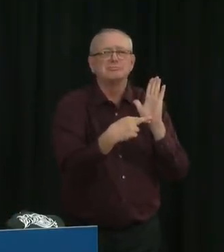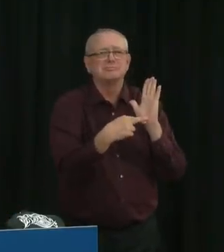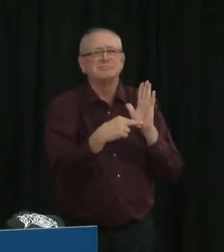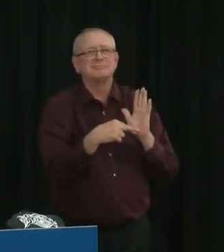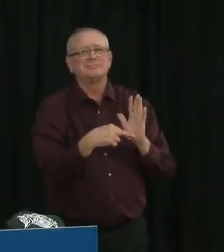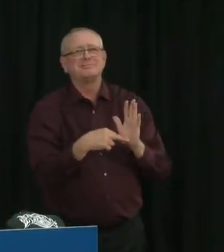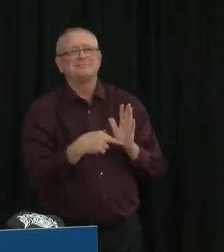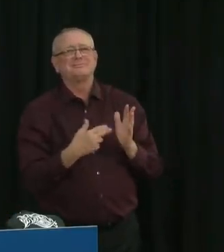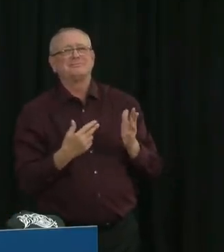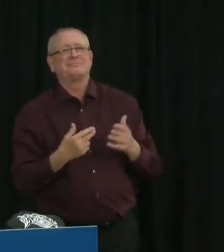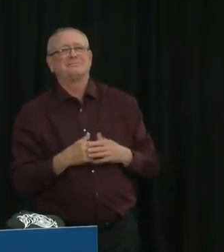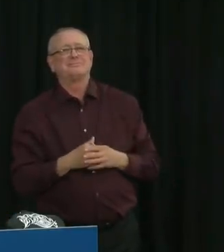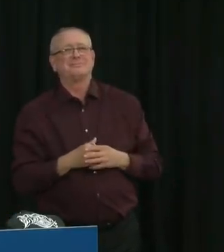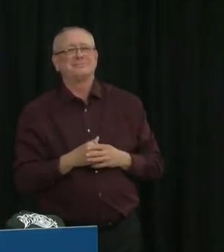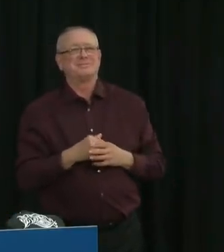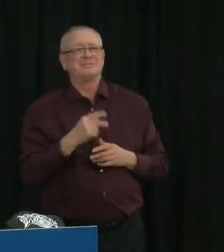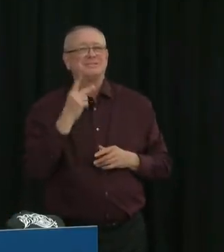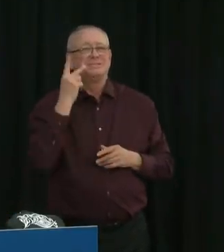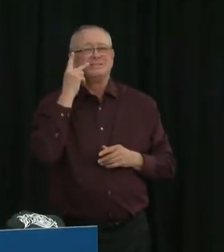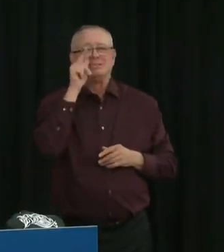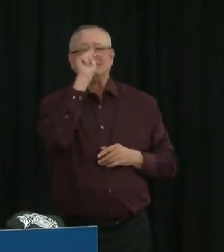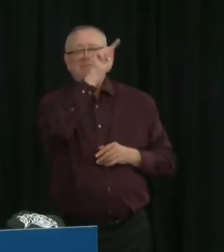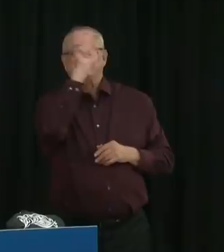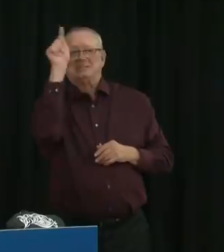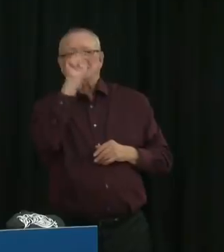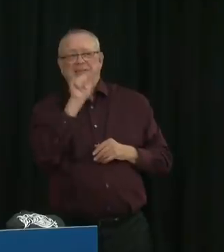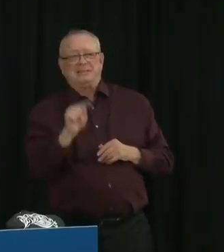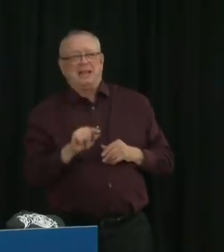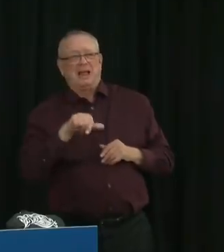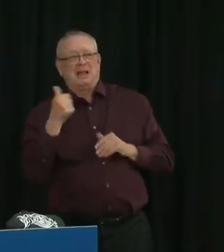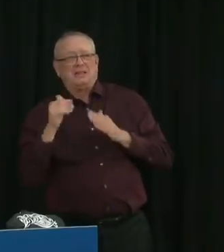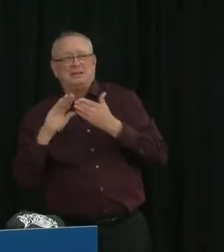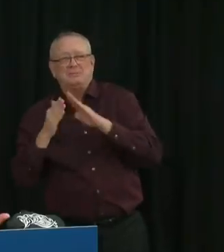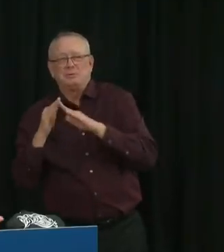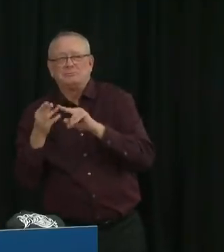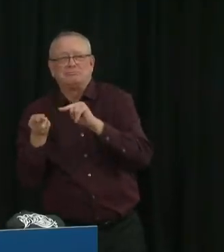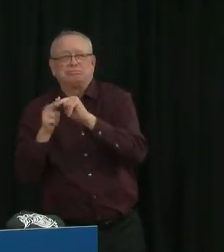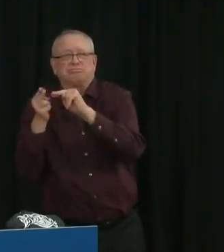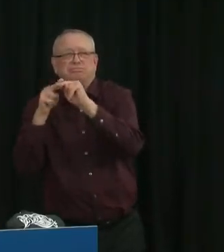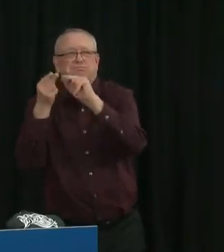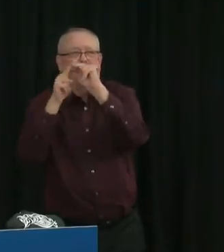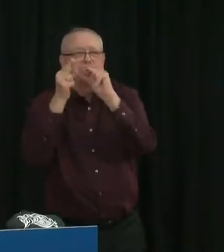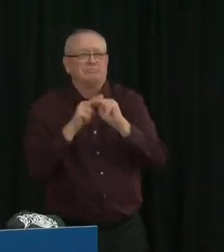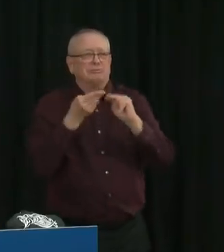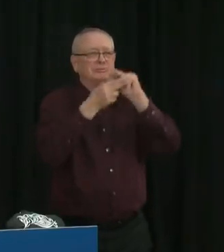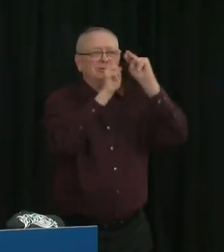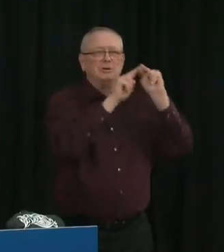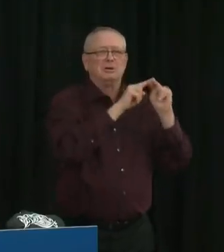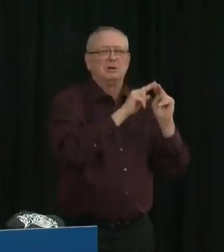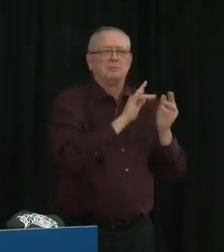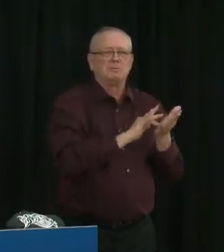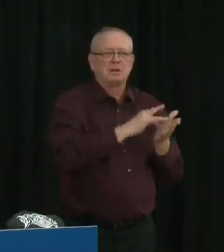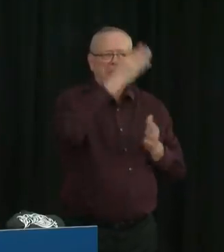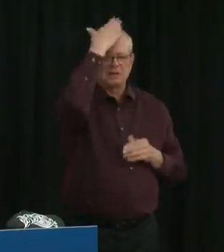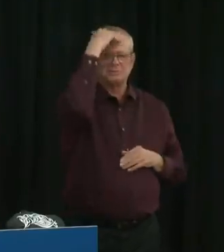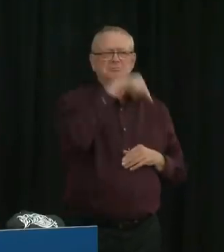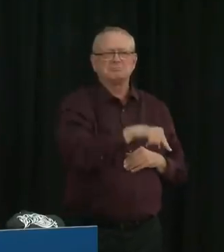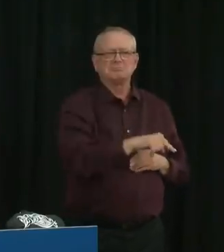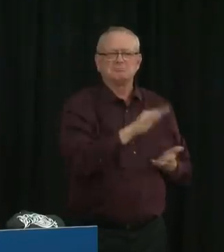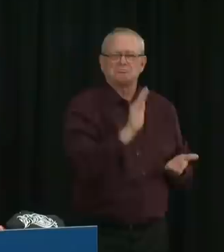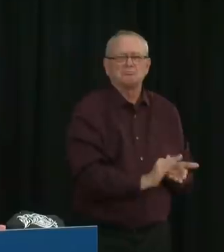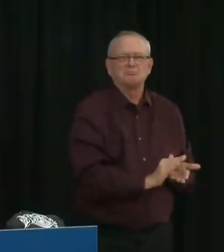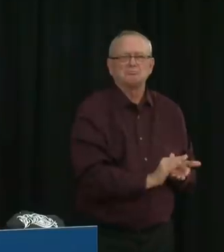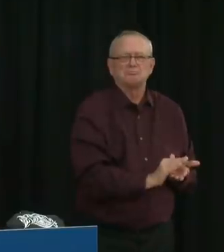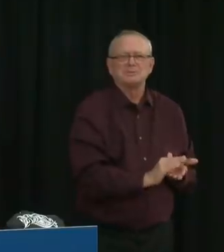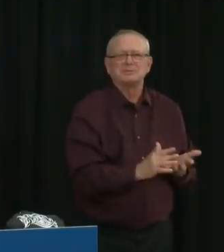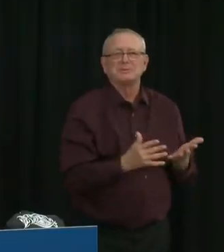say, some increases in cases in those surrounding communities, there's the possibility that there could be someone infectious without knowing it who does